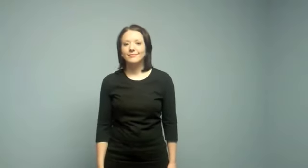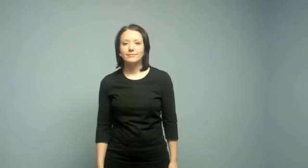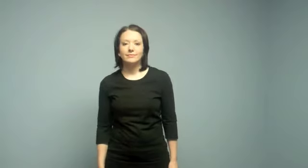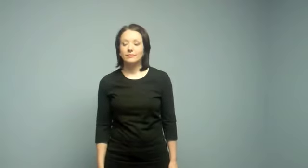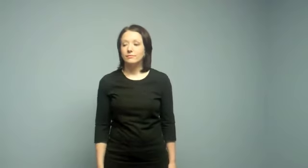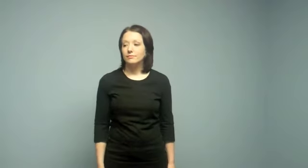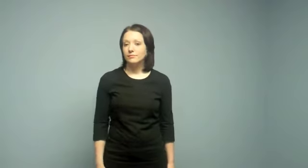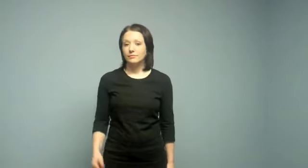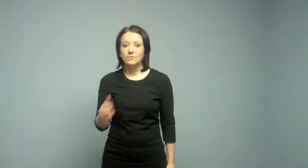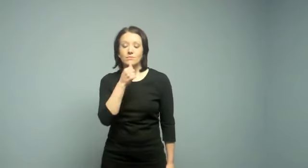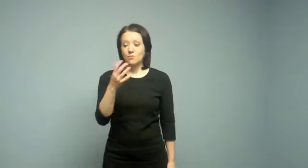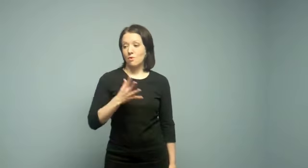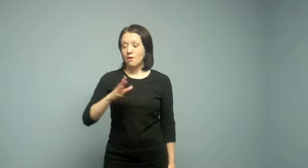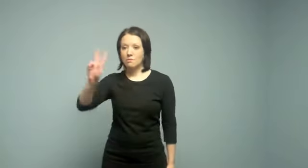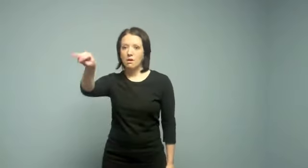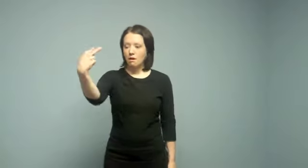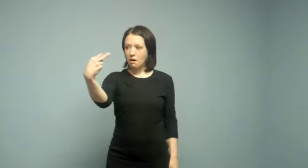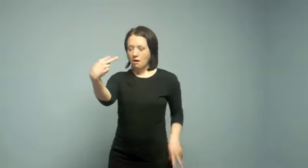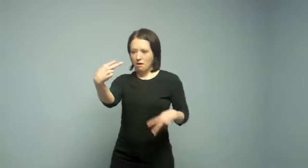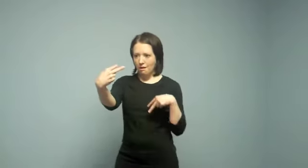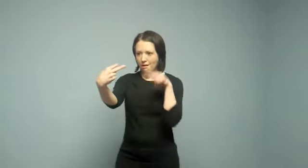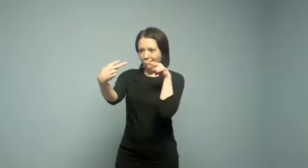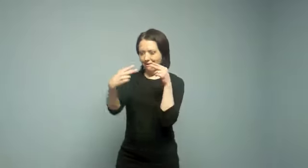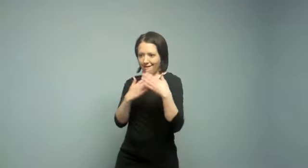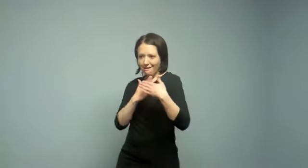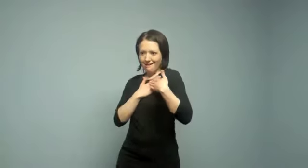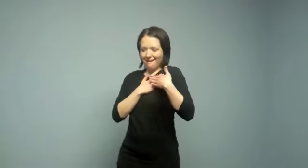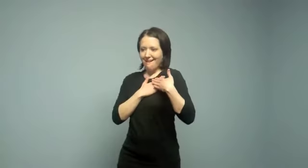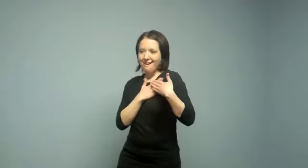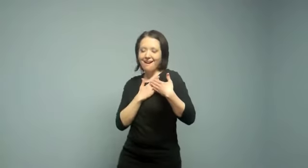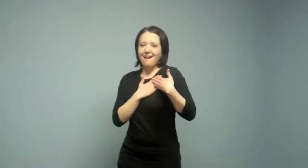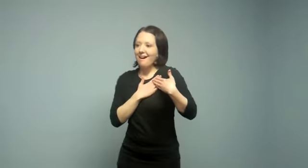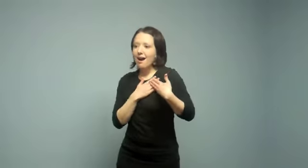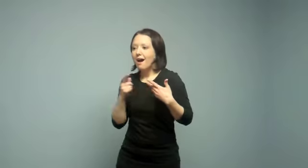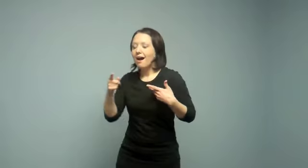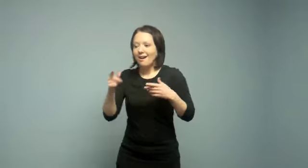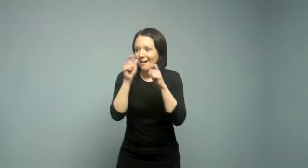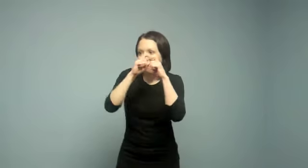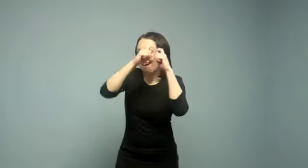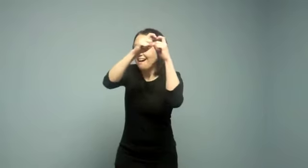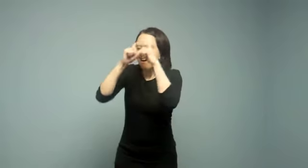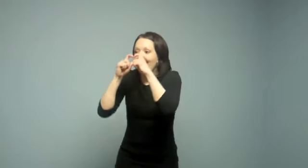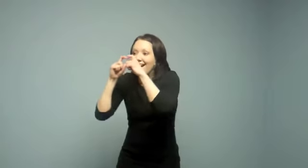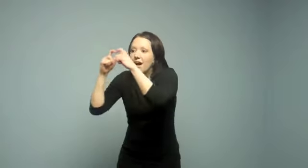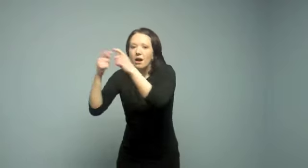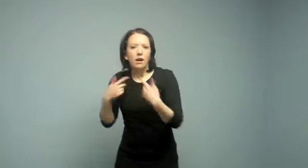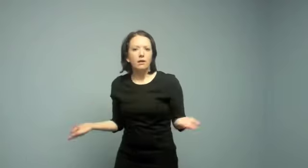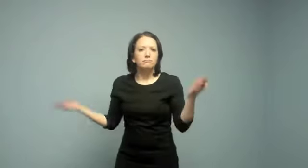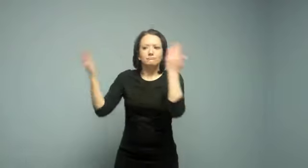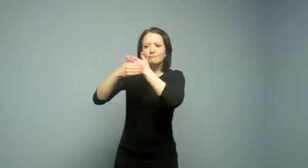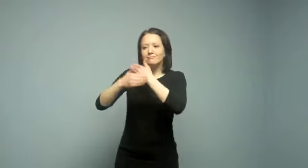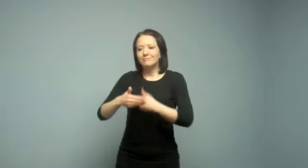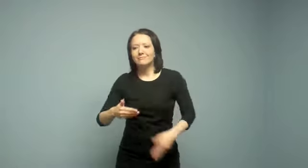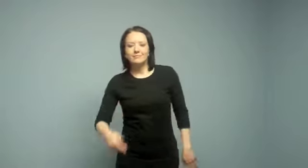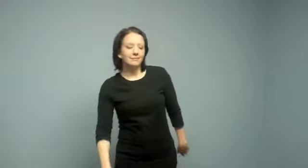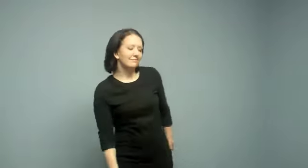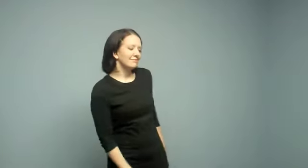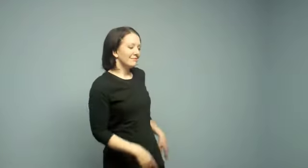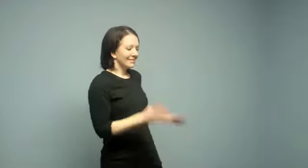I was so high, I did not recognize, the fire burning in her eyes, the chaos that controlled